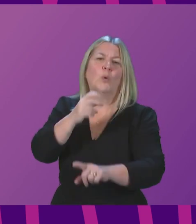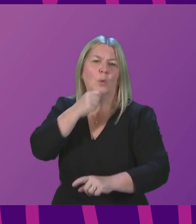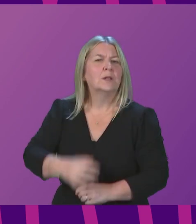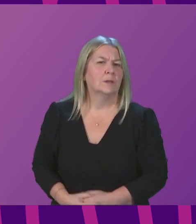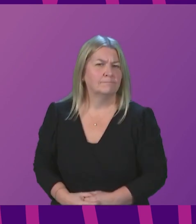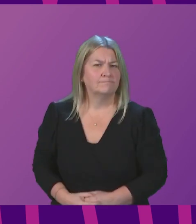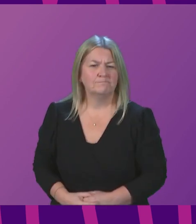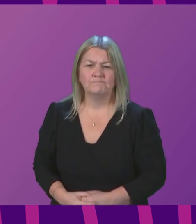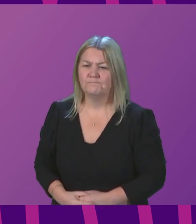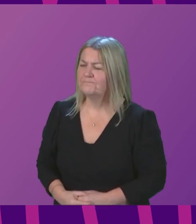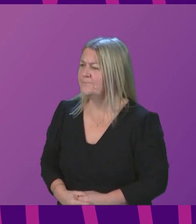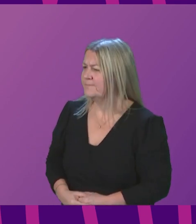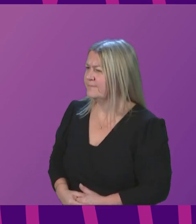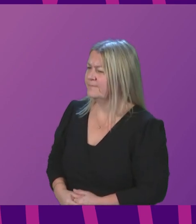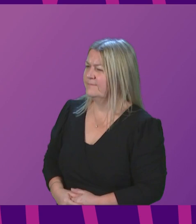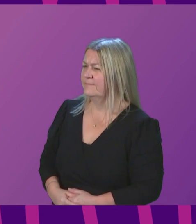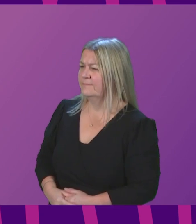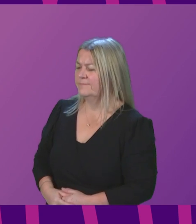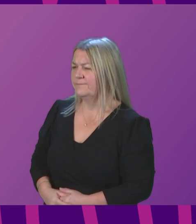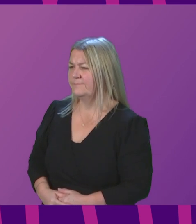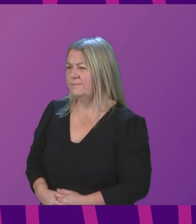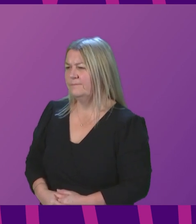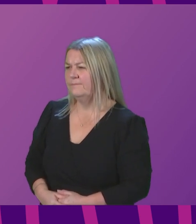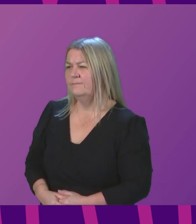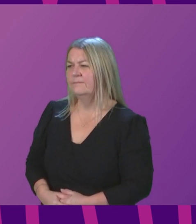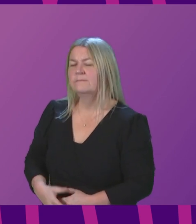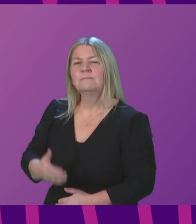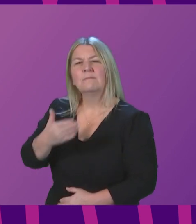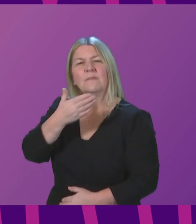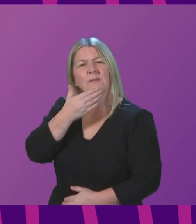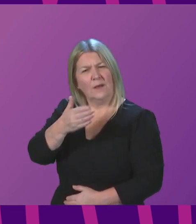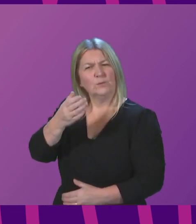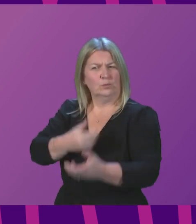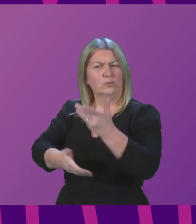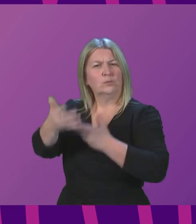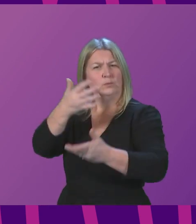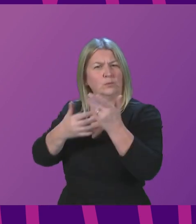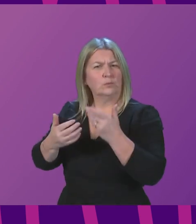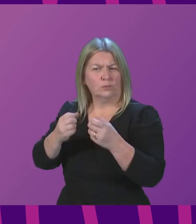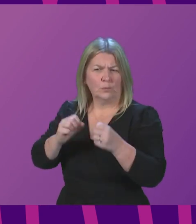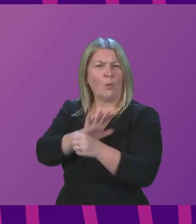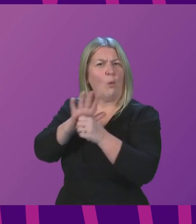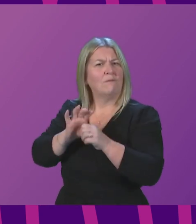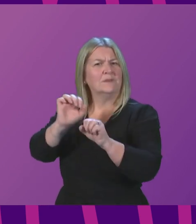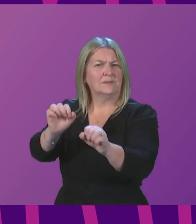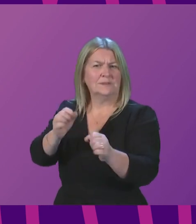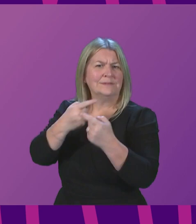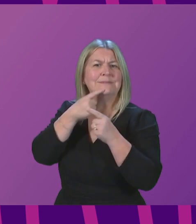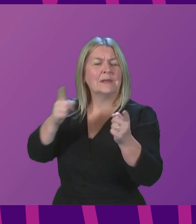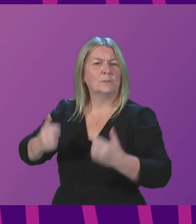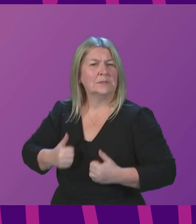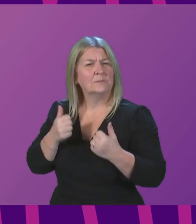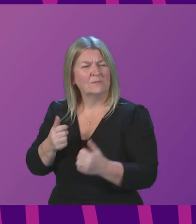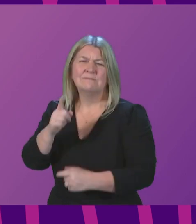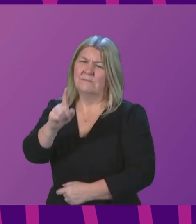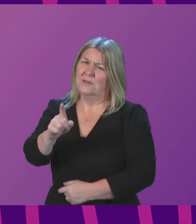Presiding Officer. I thank the First Minister for our update on COVID this morning. We have heard a lot about the impact on business, but there will be workers in customer-facing